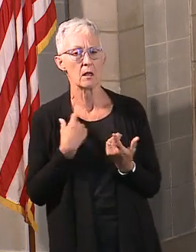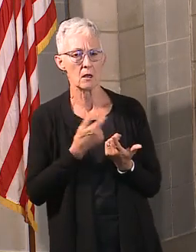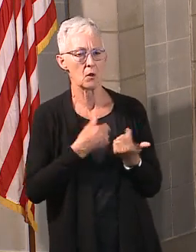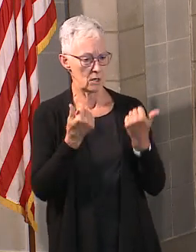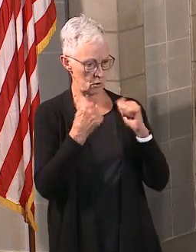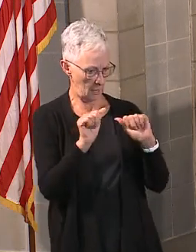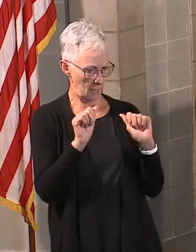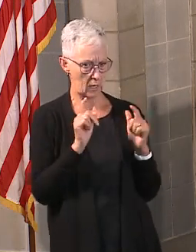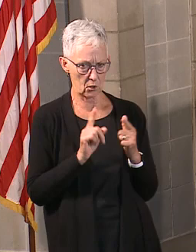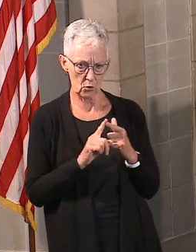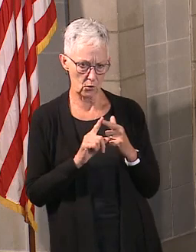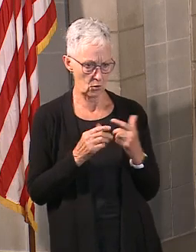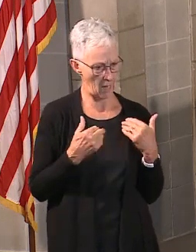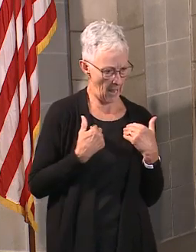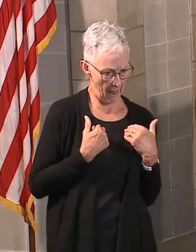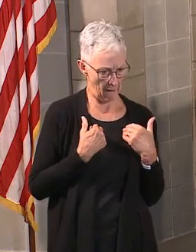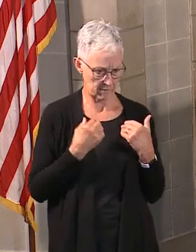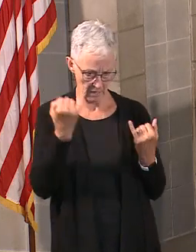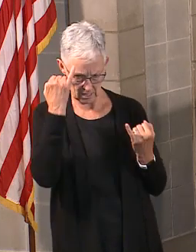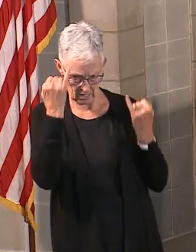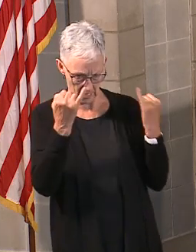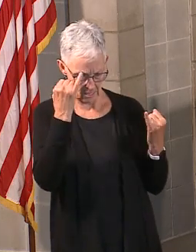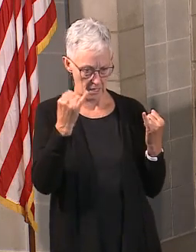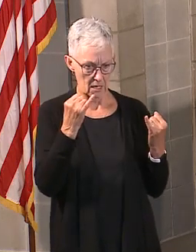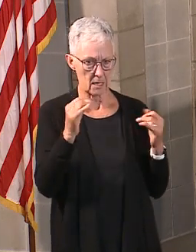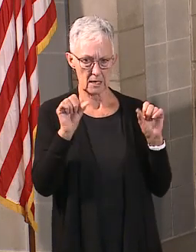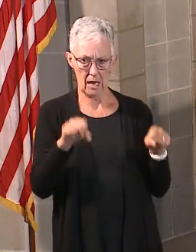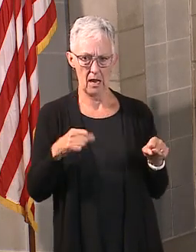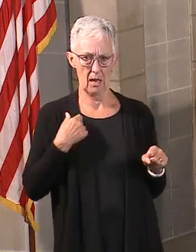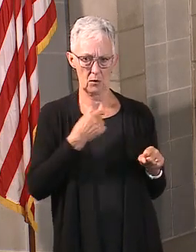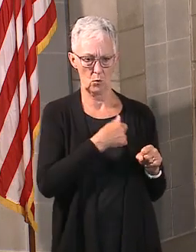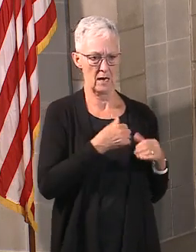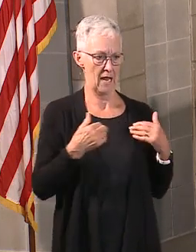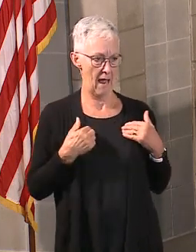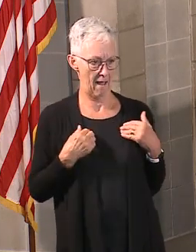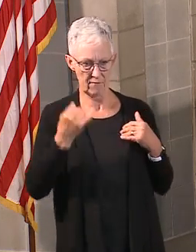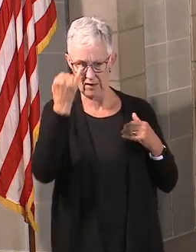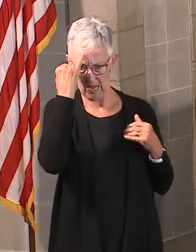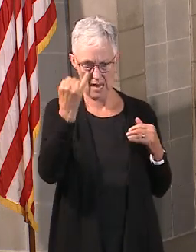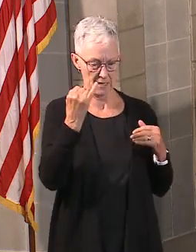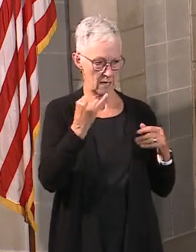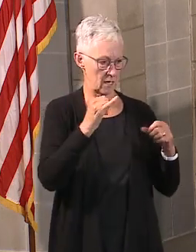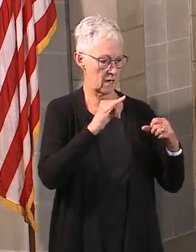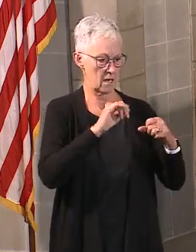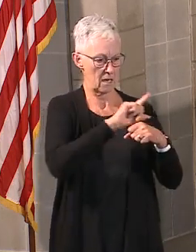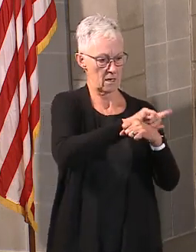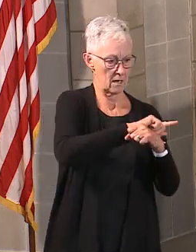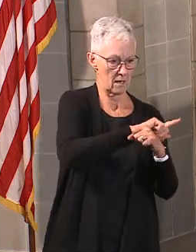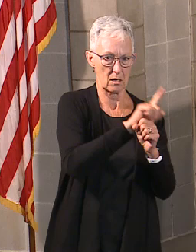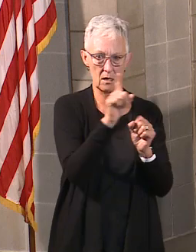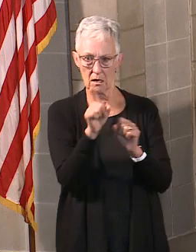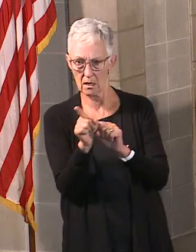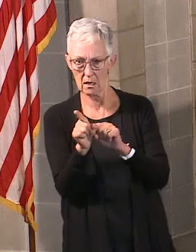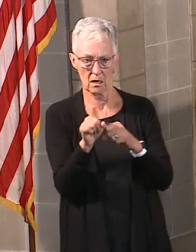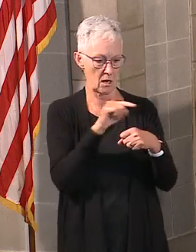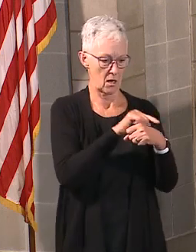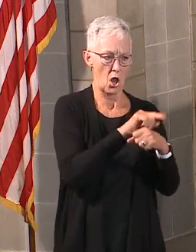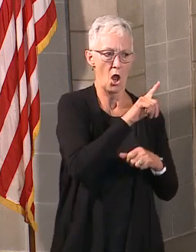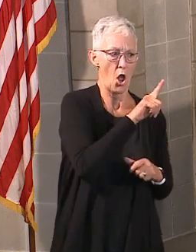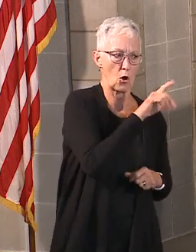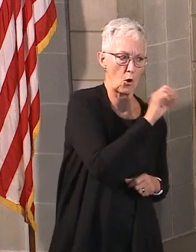kind of a green, yellow, orange, red, or phase four, three, two, one, as you would look at that across the state.